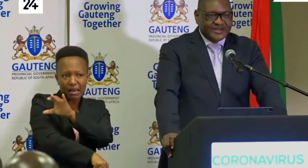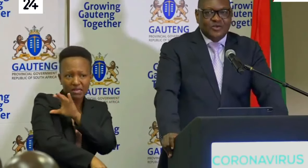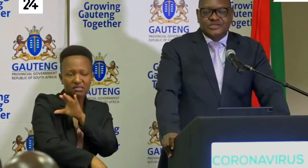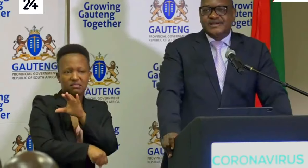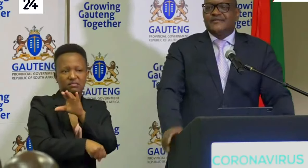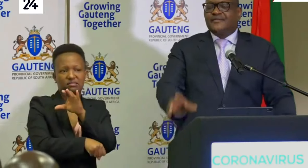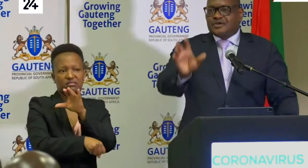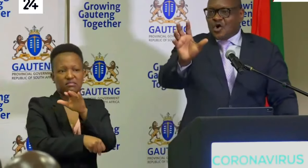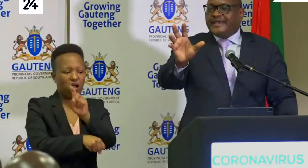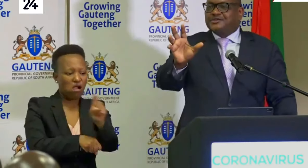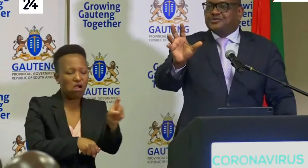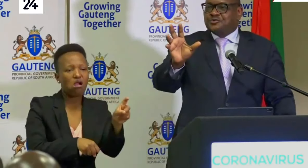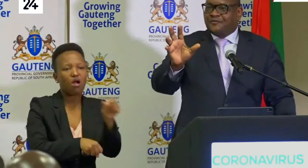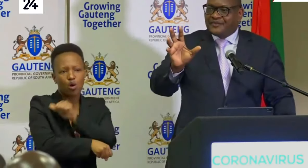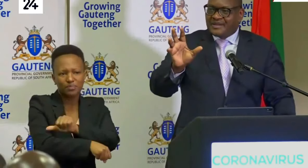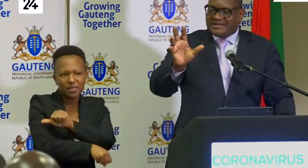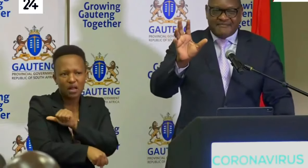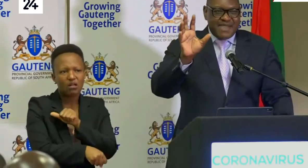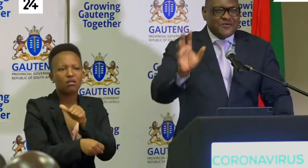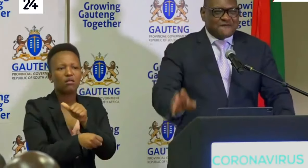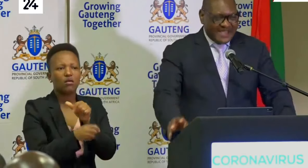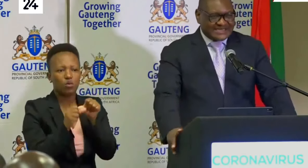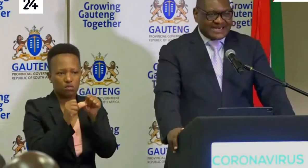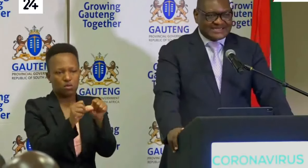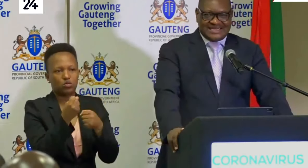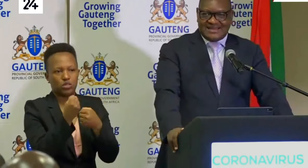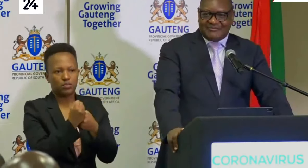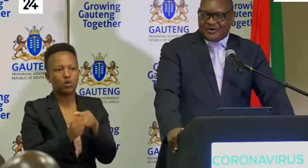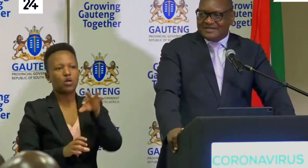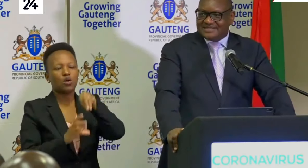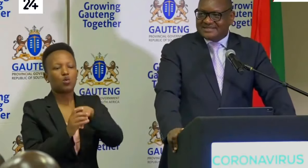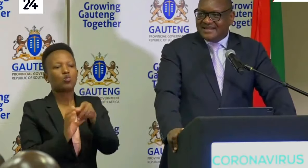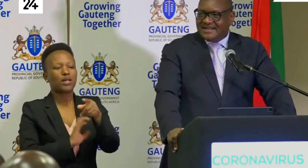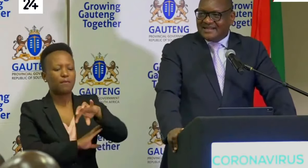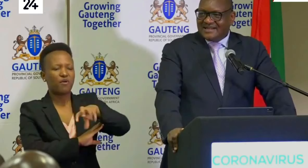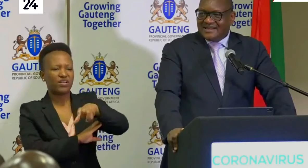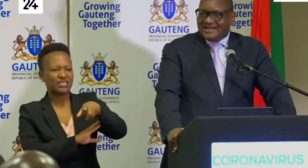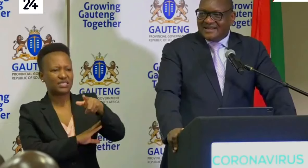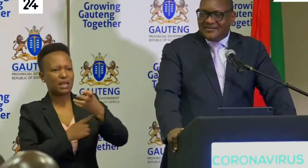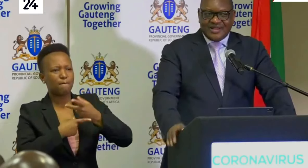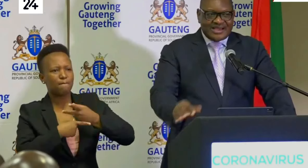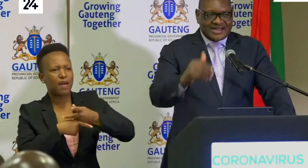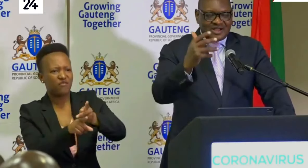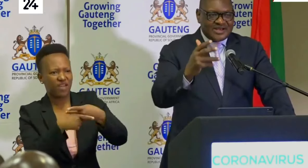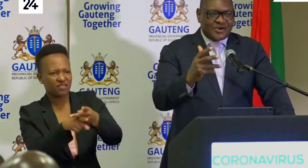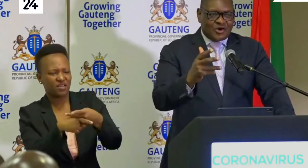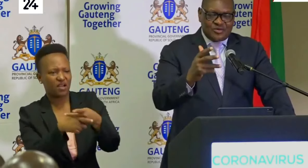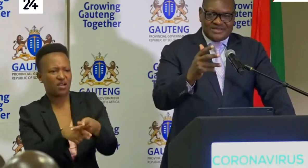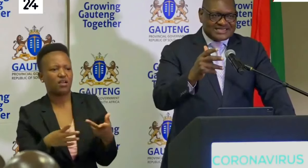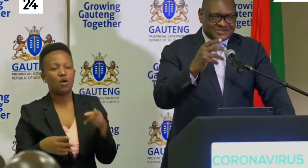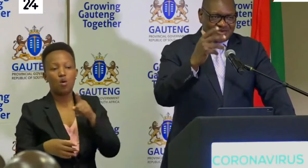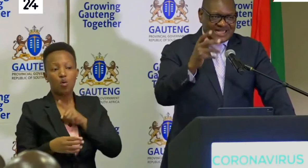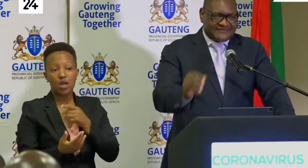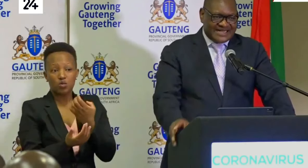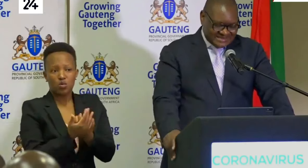including talking to the manufacturers in our province. companies, we are an economy